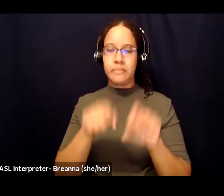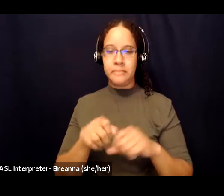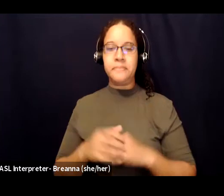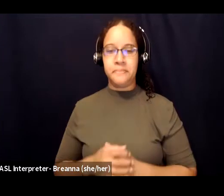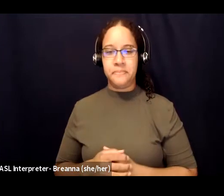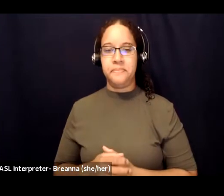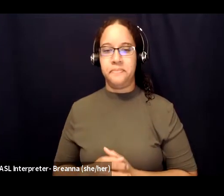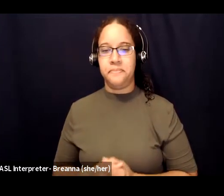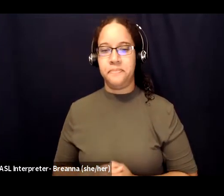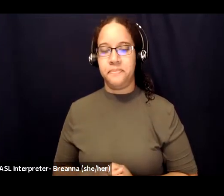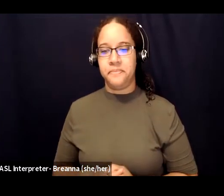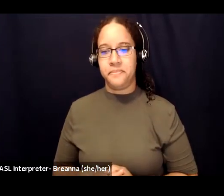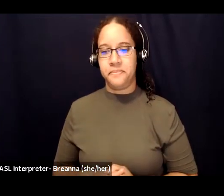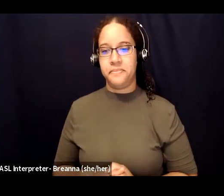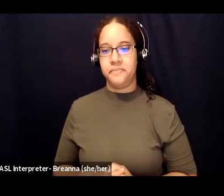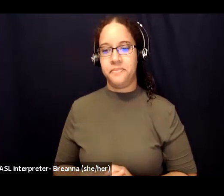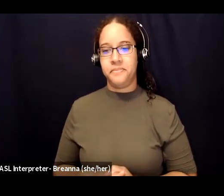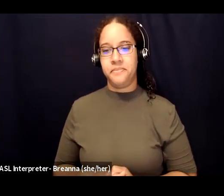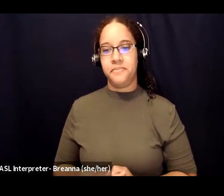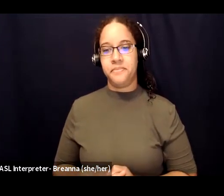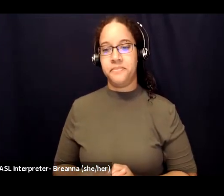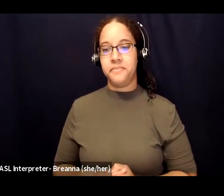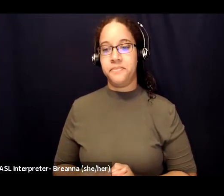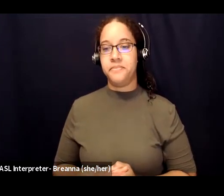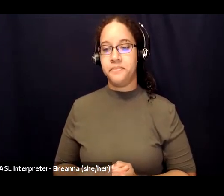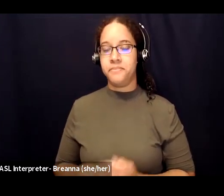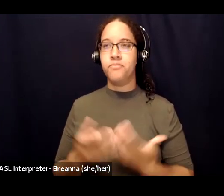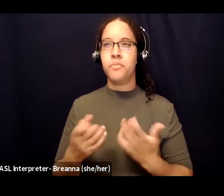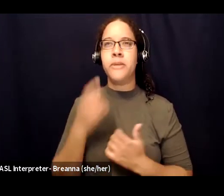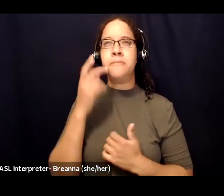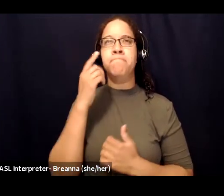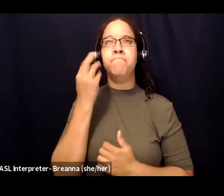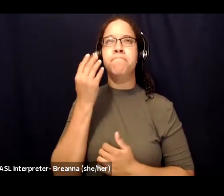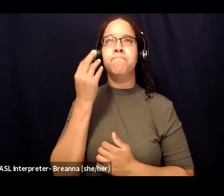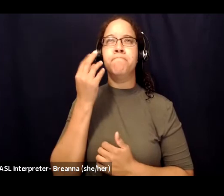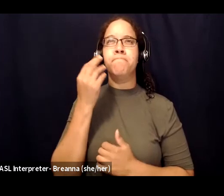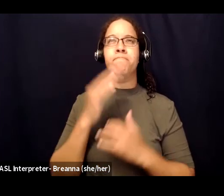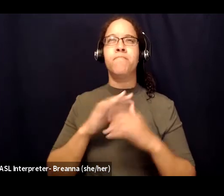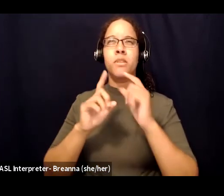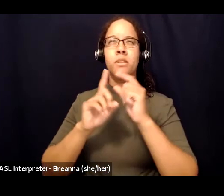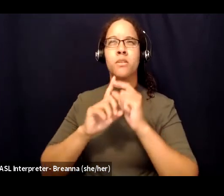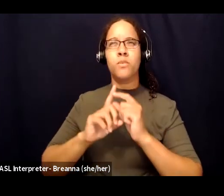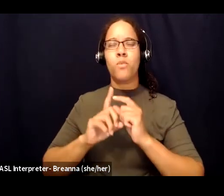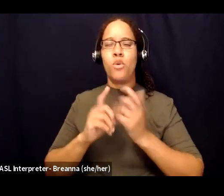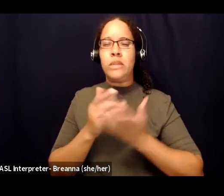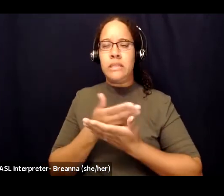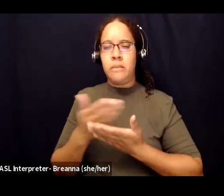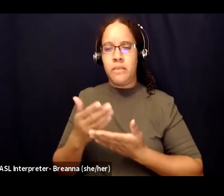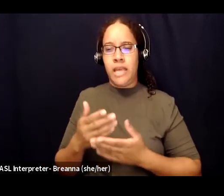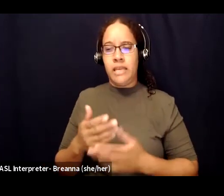way as well so you can start to think of some things that you wish someone would say or